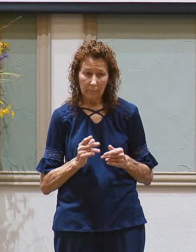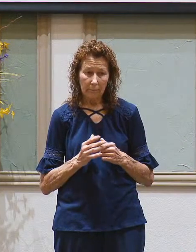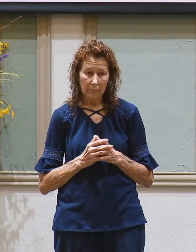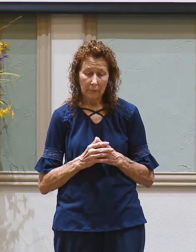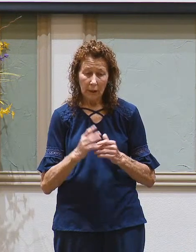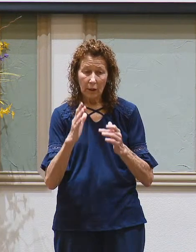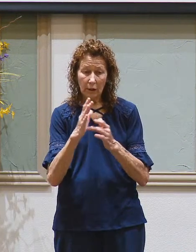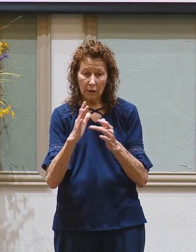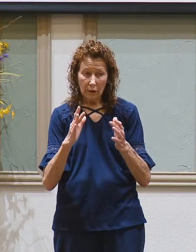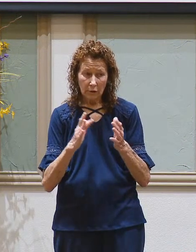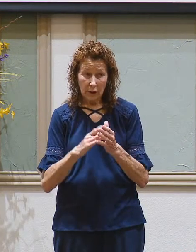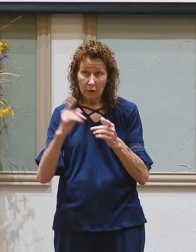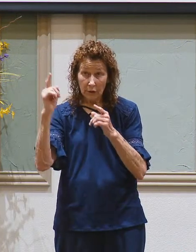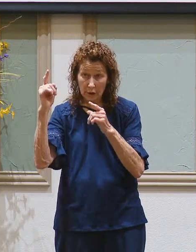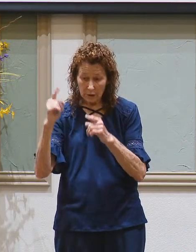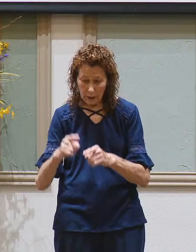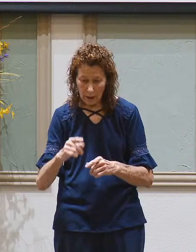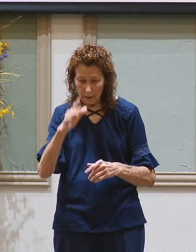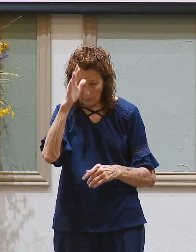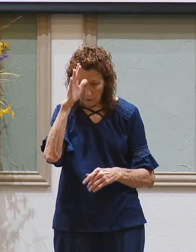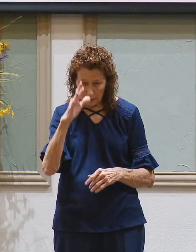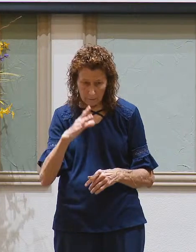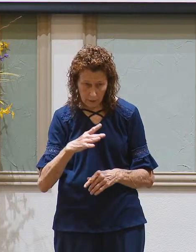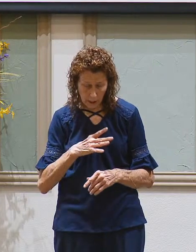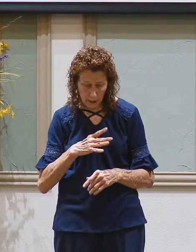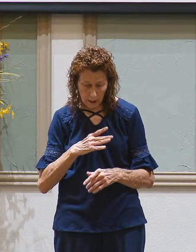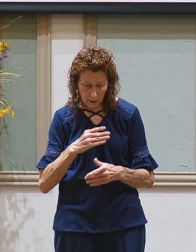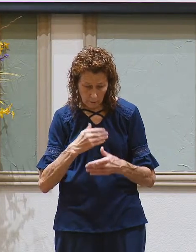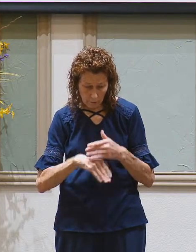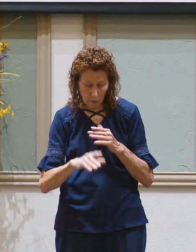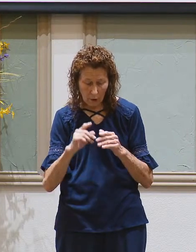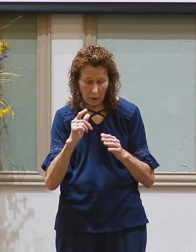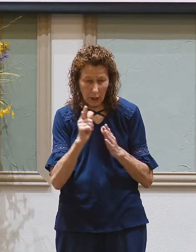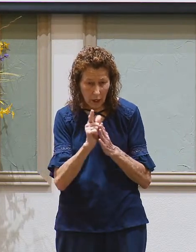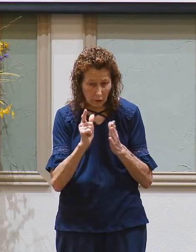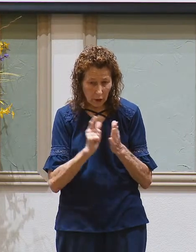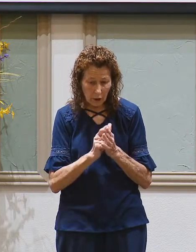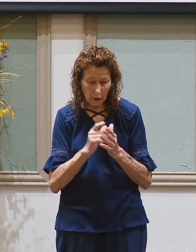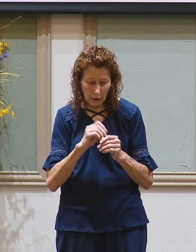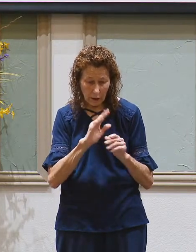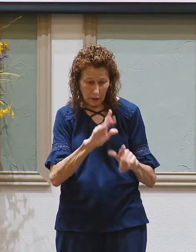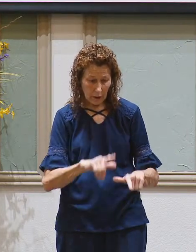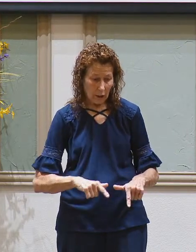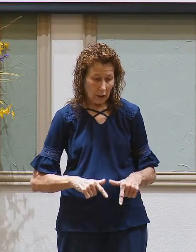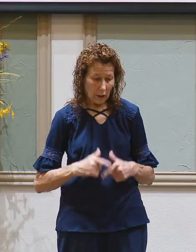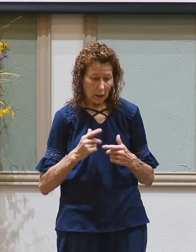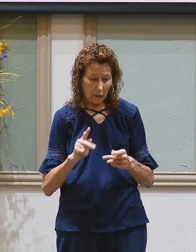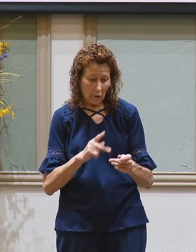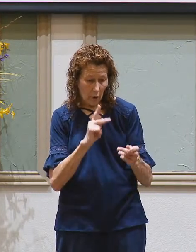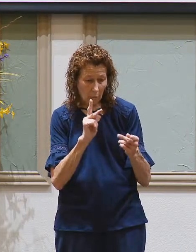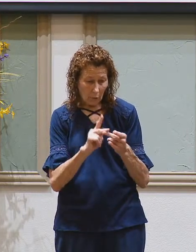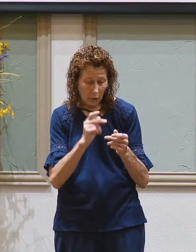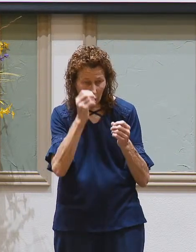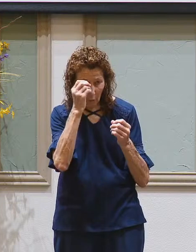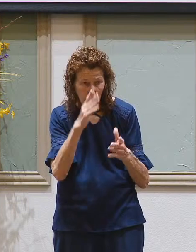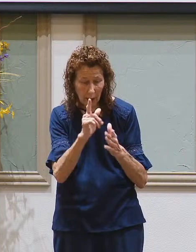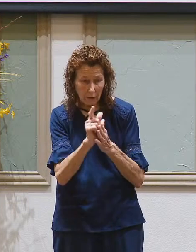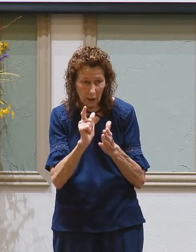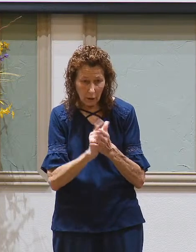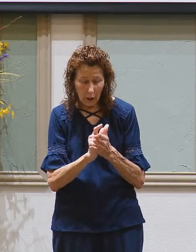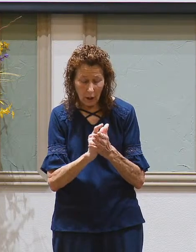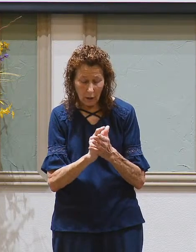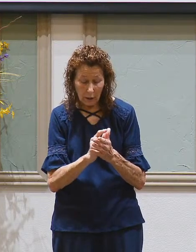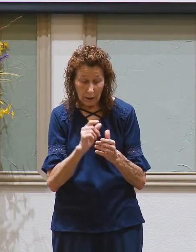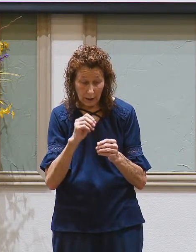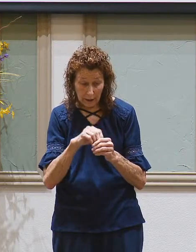Jesus came as a man born under law and in his life he perfectly kept the law and in